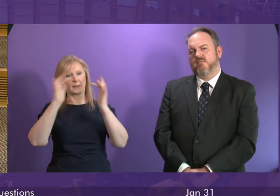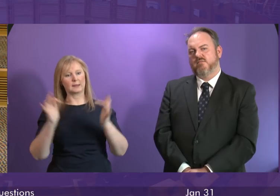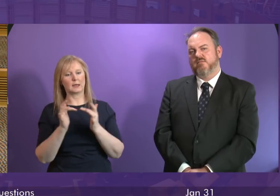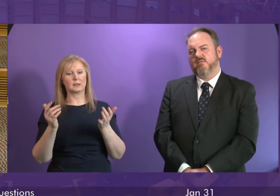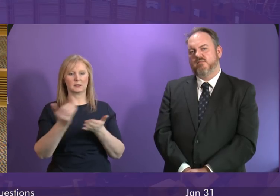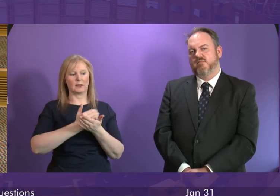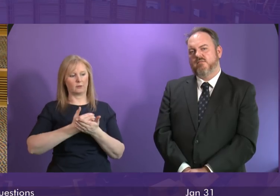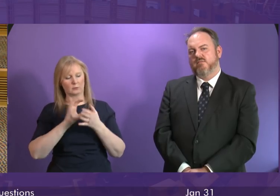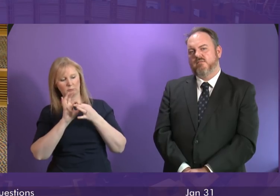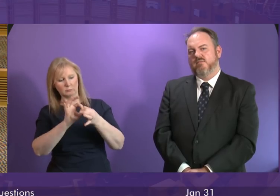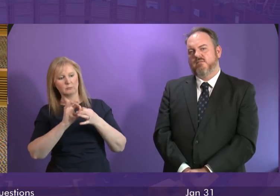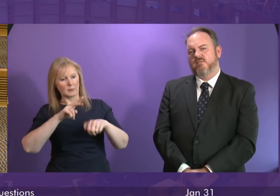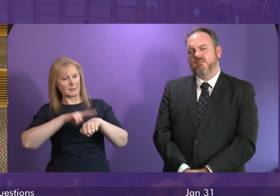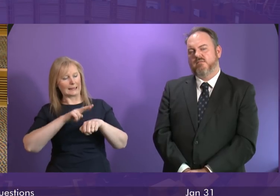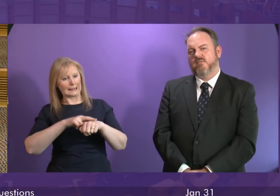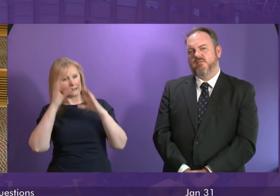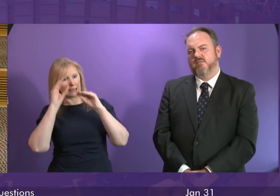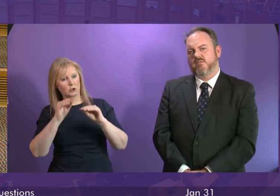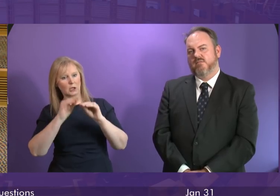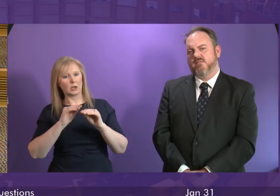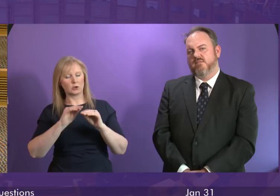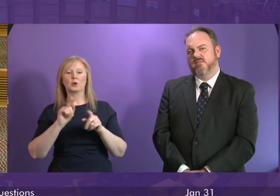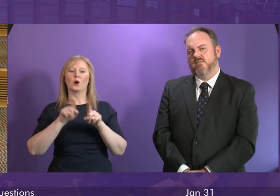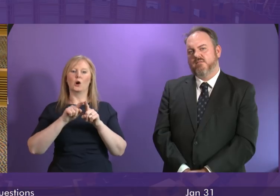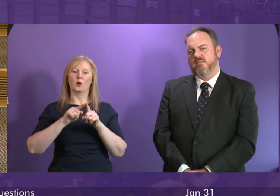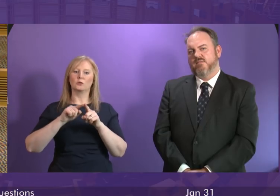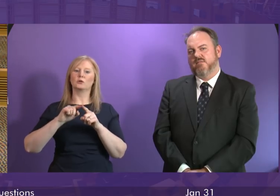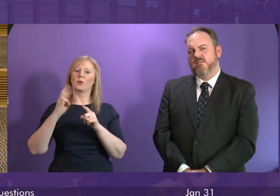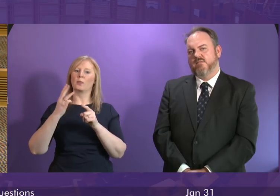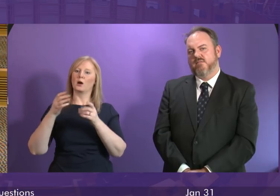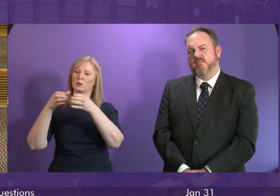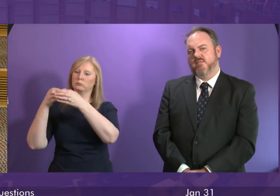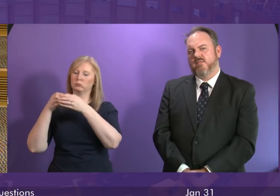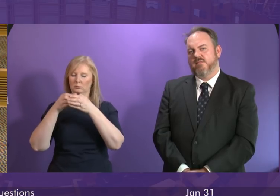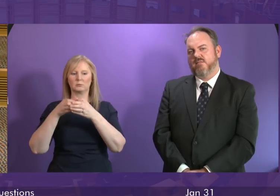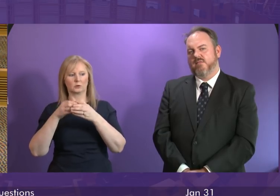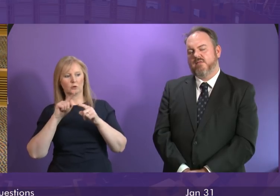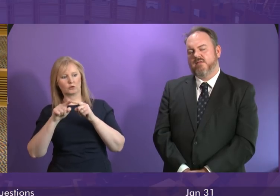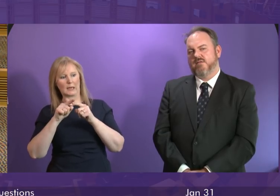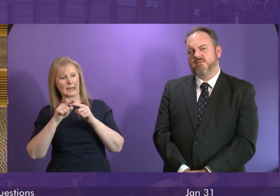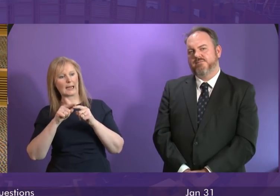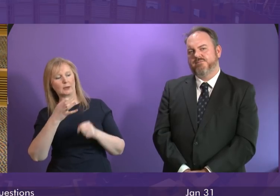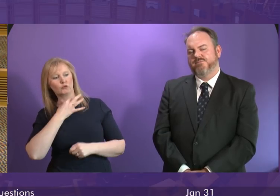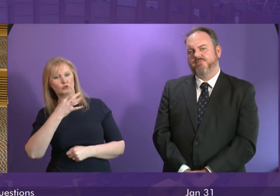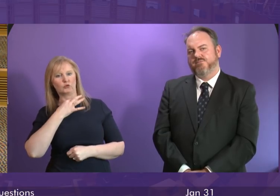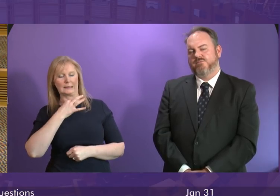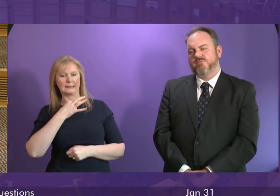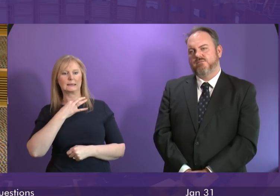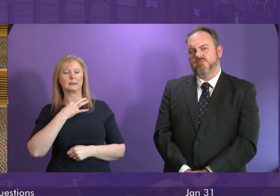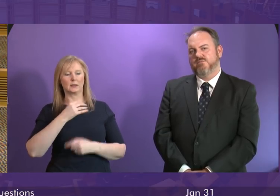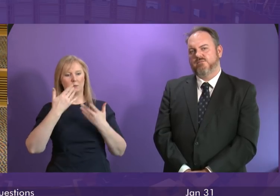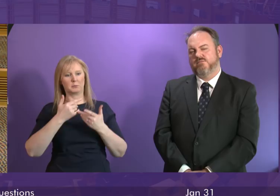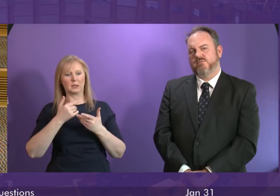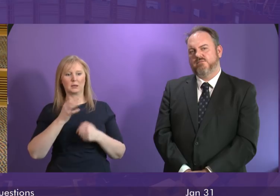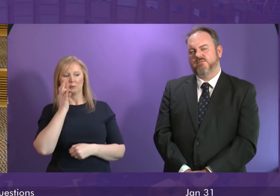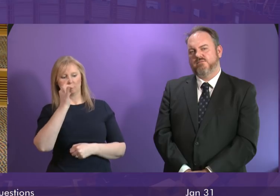and are working with the police education and third sector partners to consider new and emerging risks in particular we recently commissioned a study into the